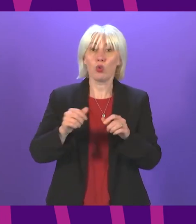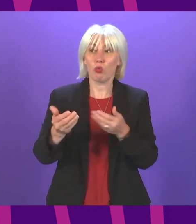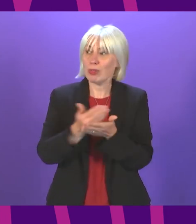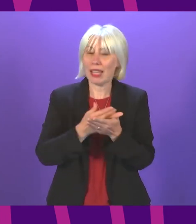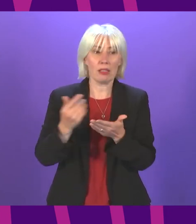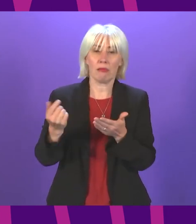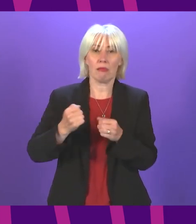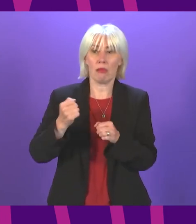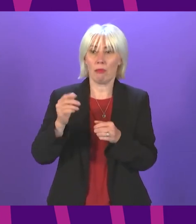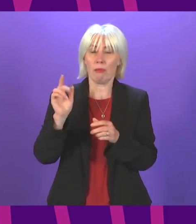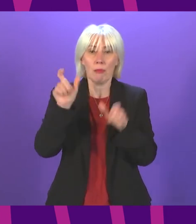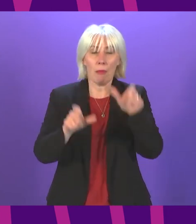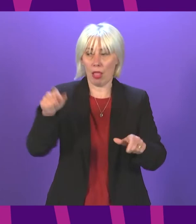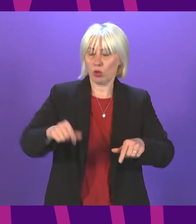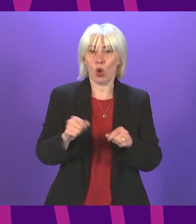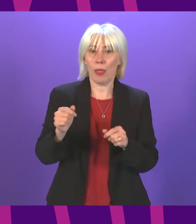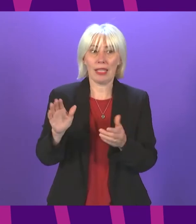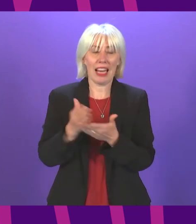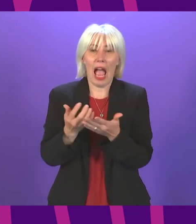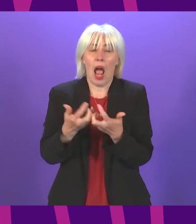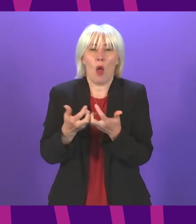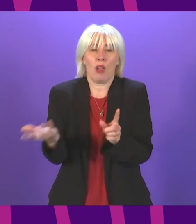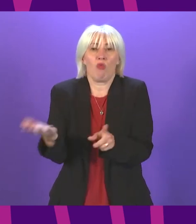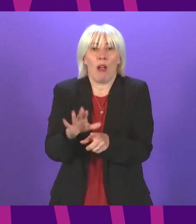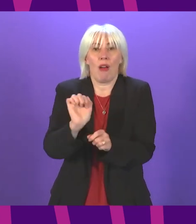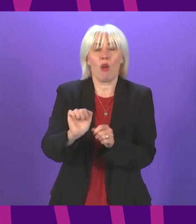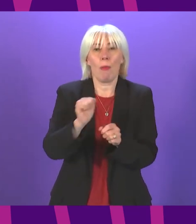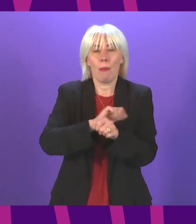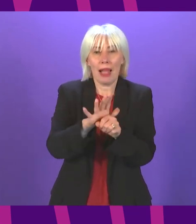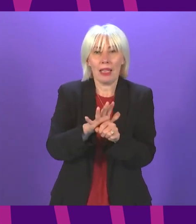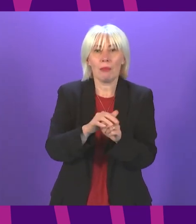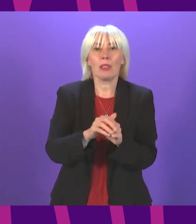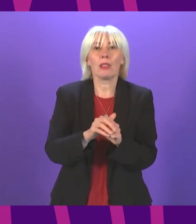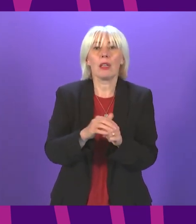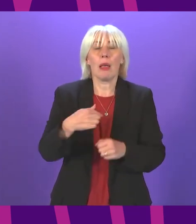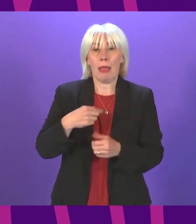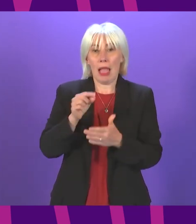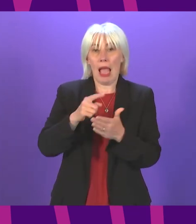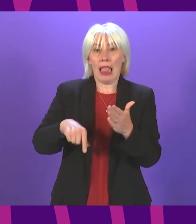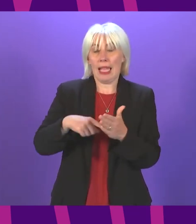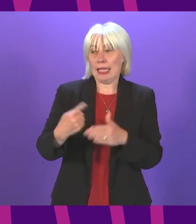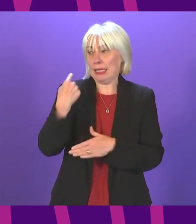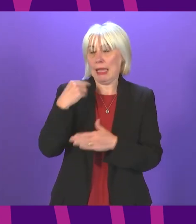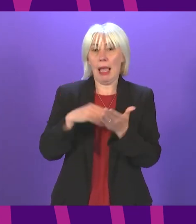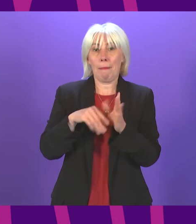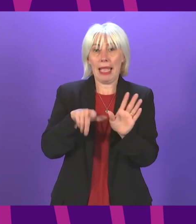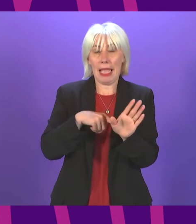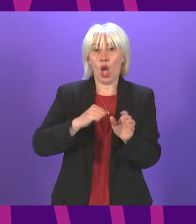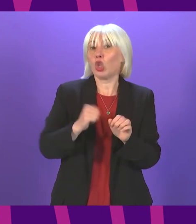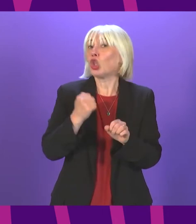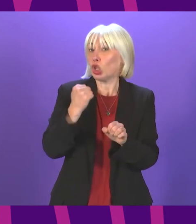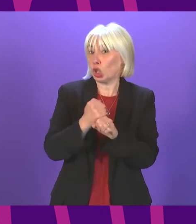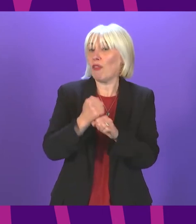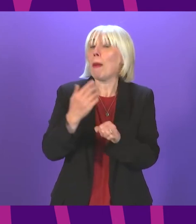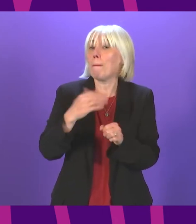and is focused on the recovery from the pandemic Poseidon officers since being elected in May the Scottish Government has already taken